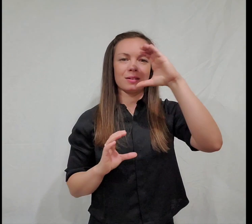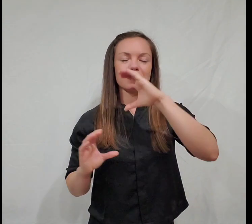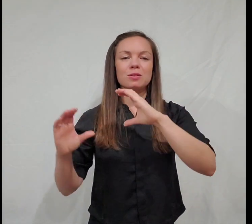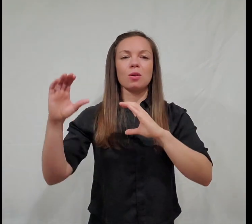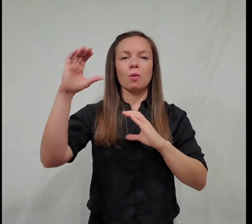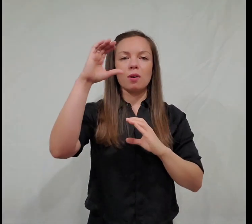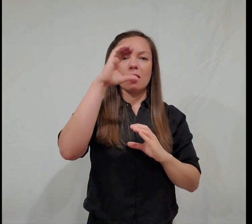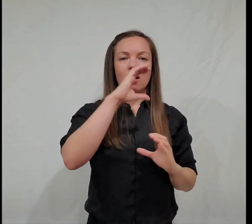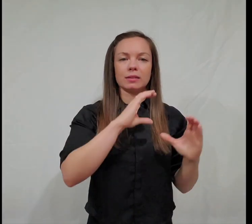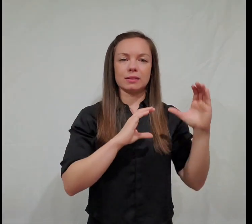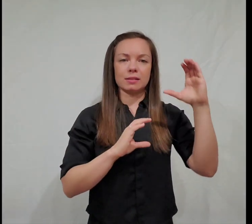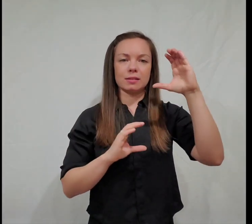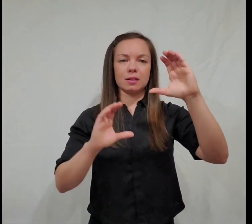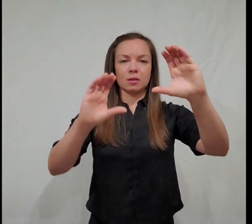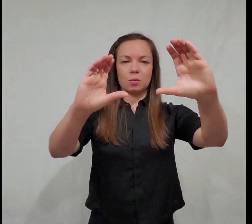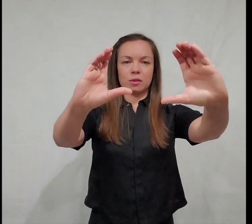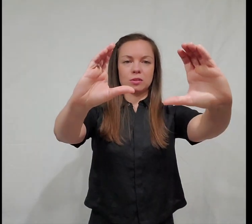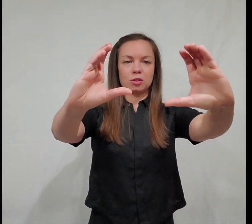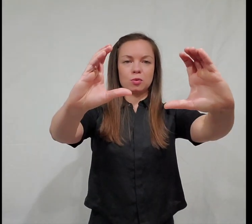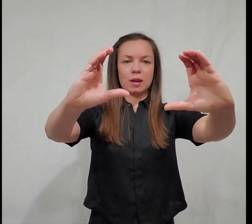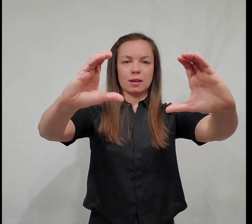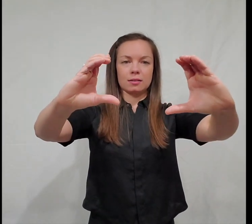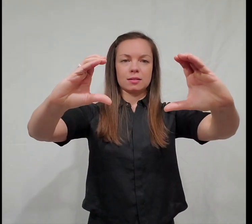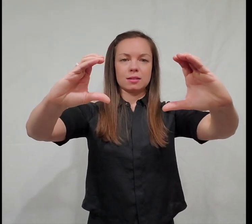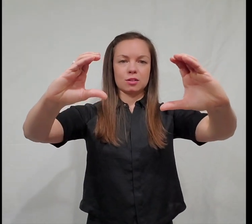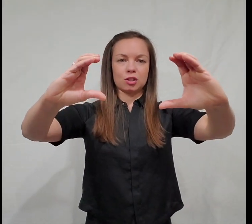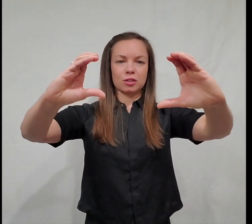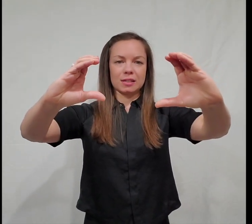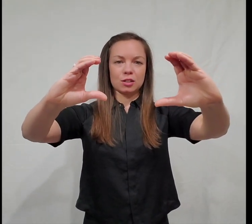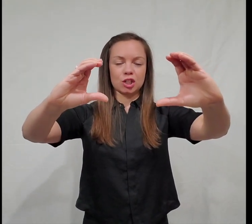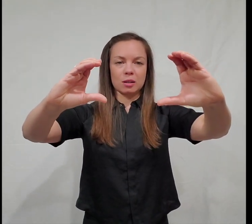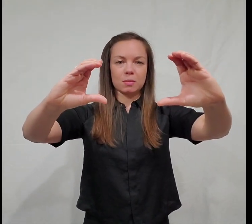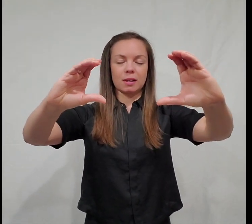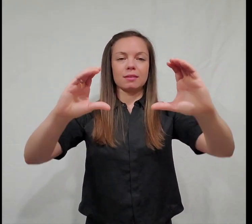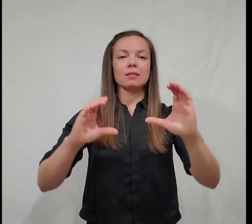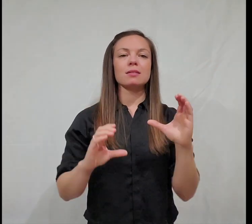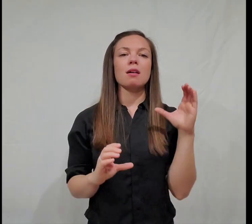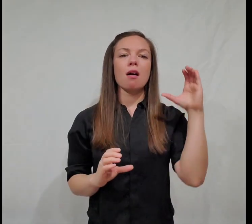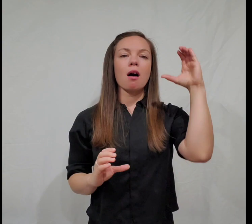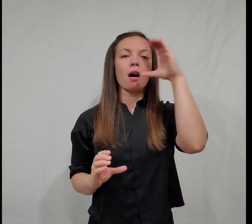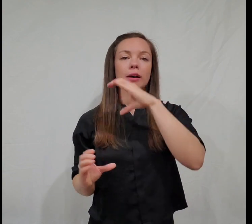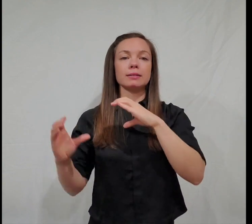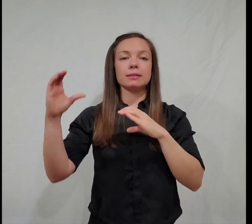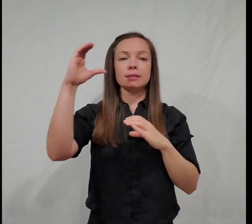So hunt. With the two hands, C-shaped like this. Hunt. Hunt.